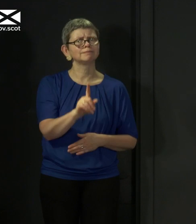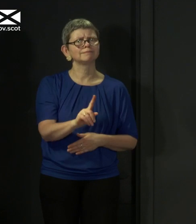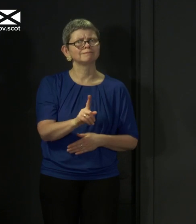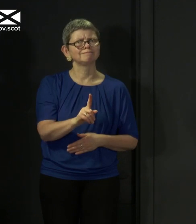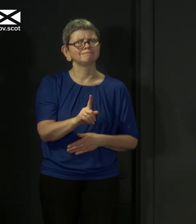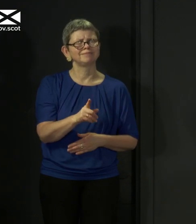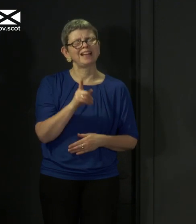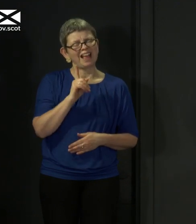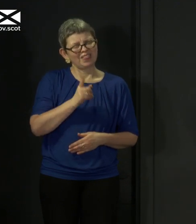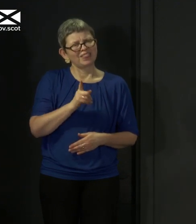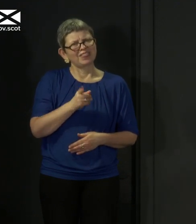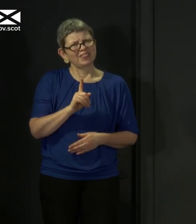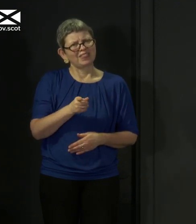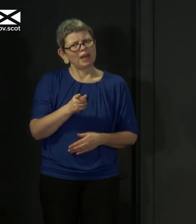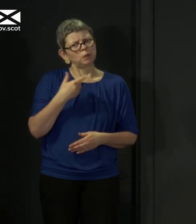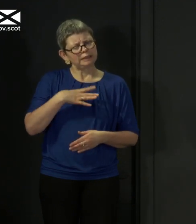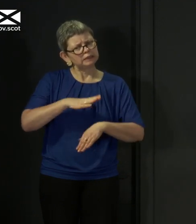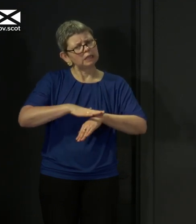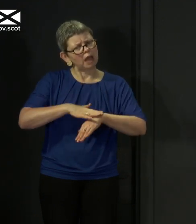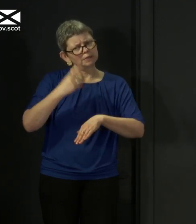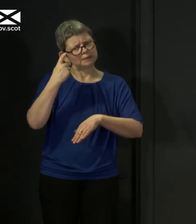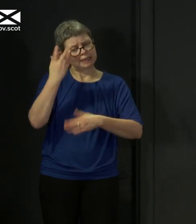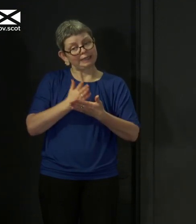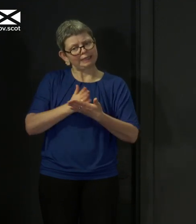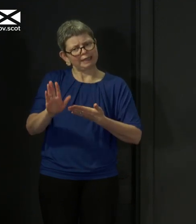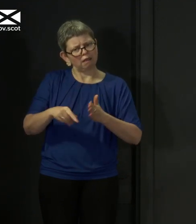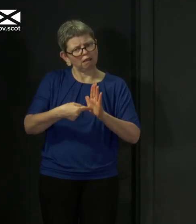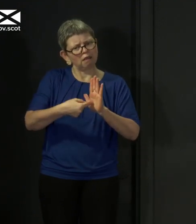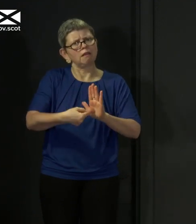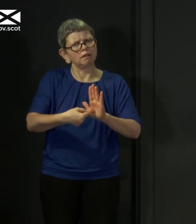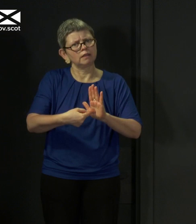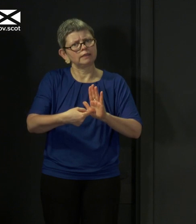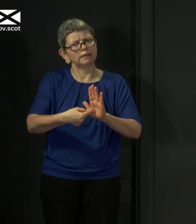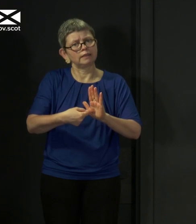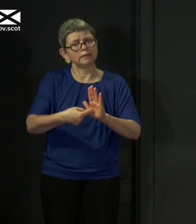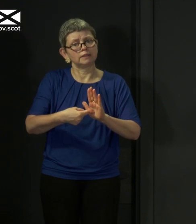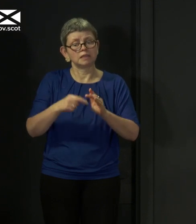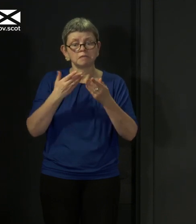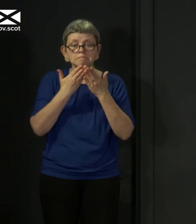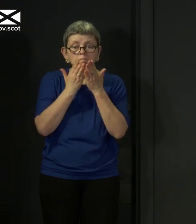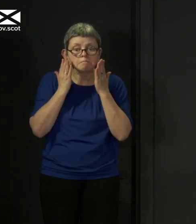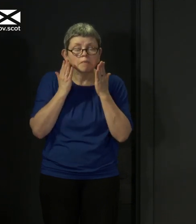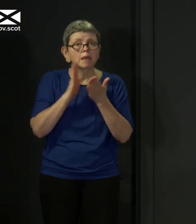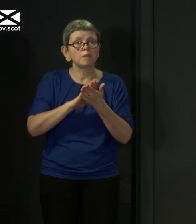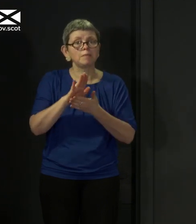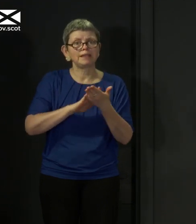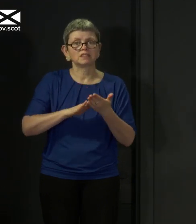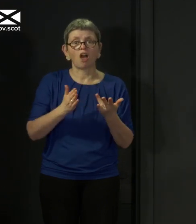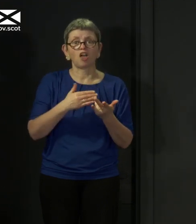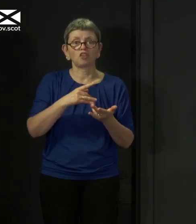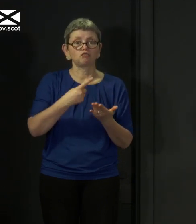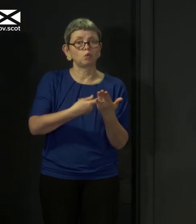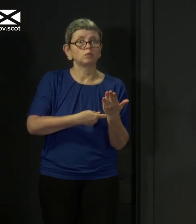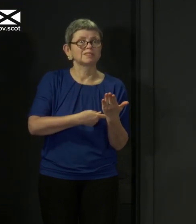bit I think we've taken a bit of time so that we can be really clear about. It doesn't mean that you can ease up on the rules that are in place